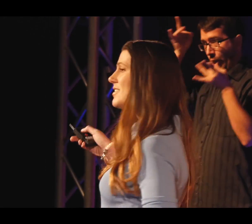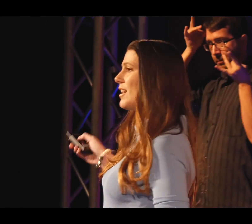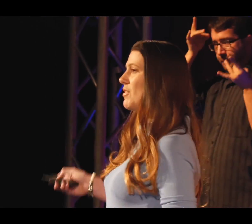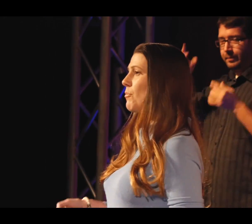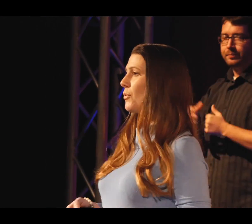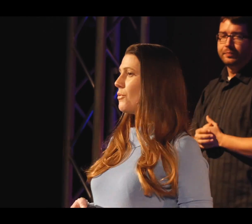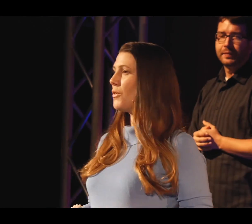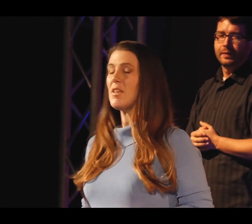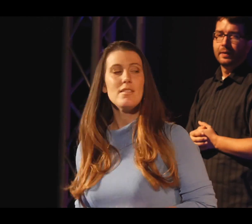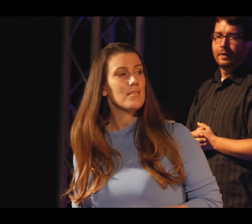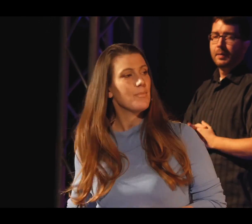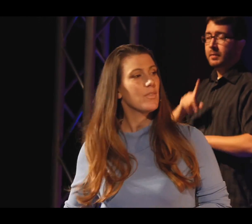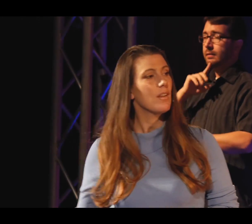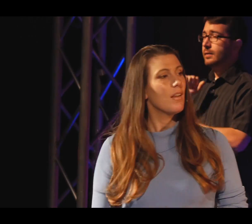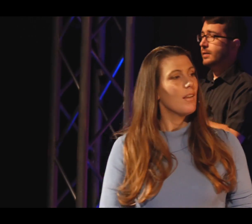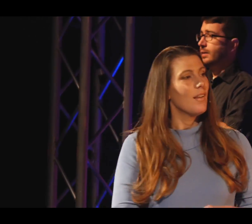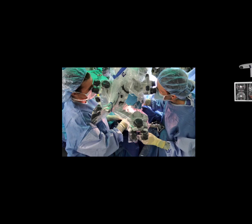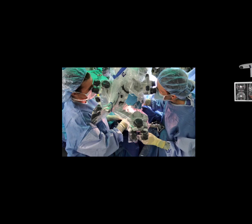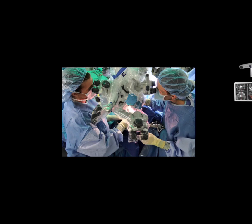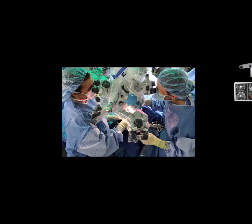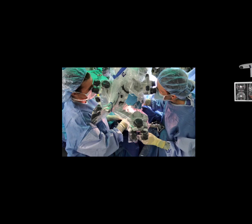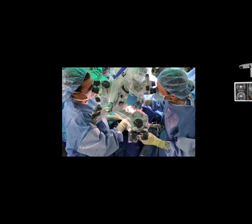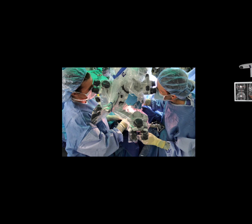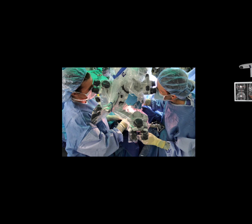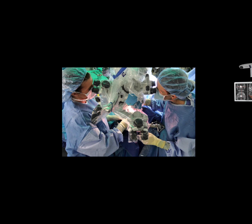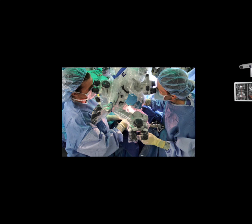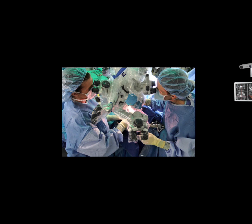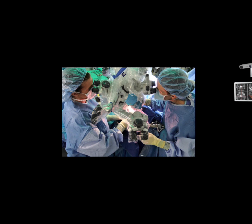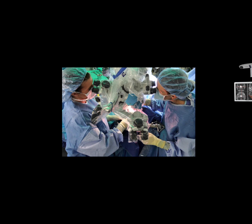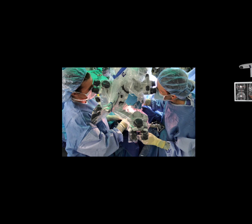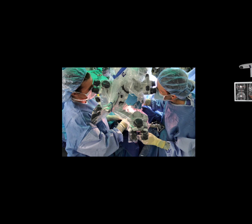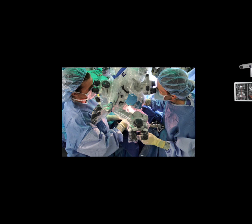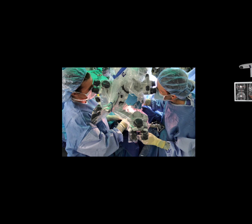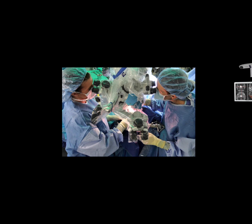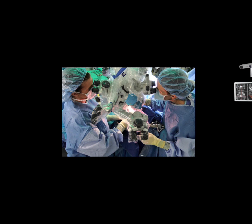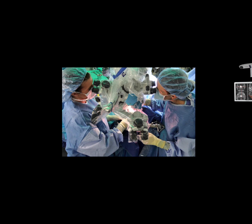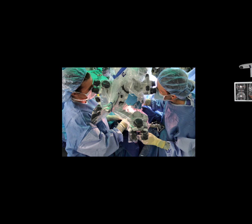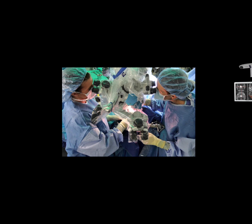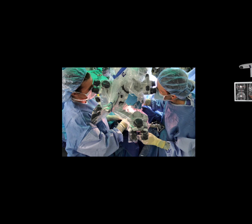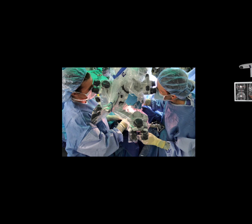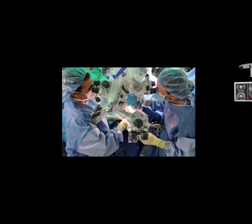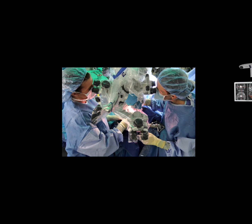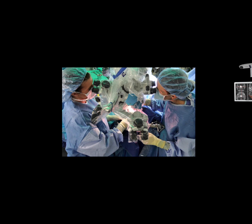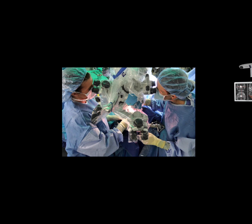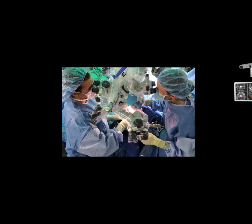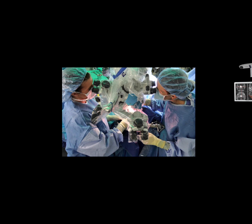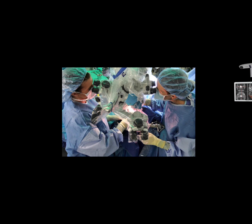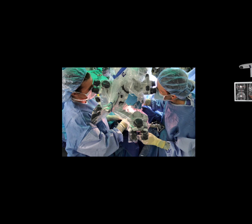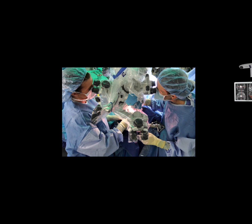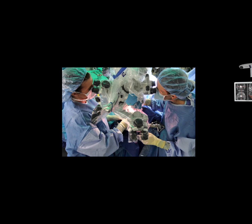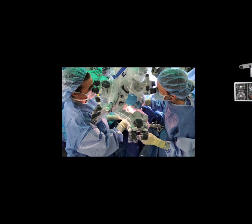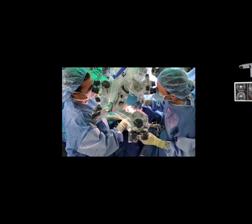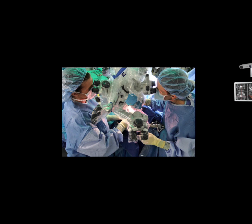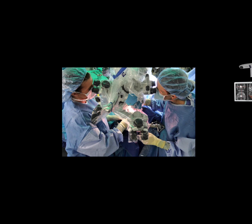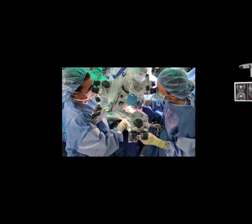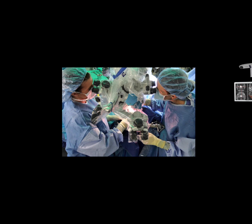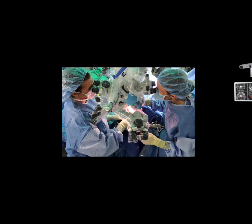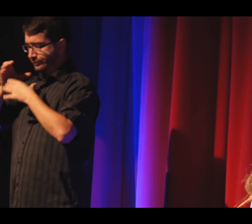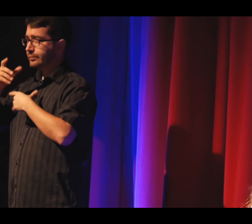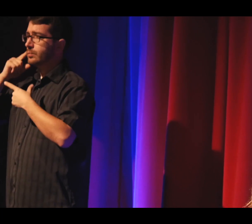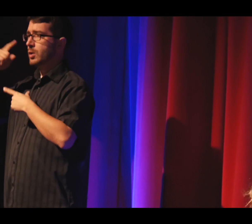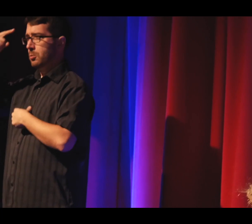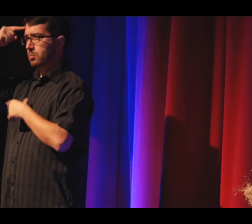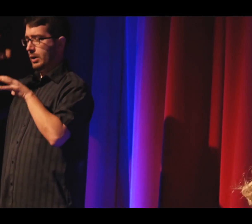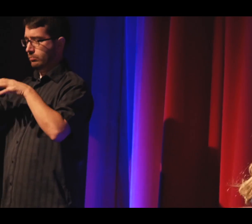I'd like to say we've improved from this. So this is myself and Dr. Pickett, a colleague operating at an operating microscope that magnifies the brain.